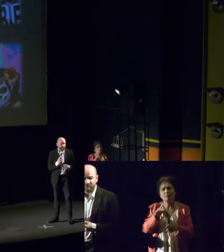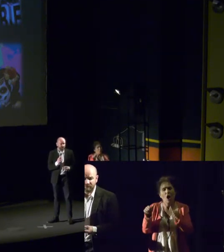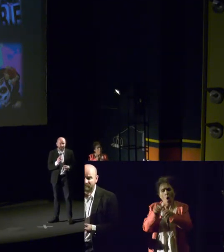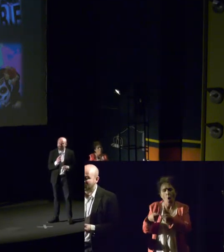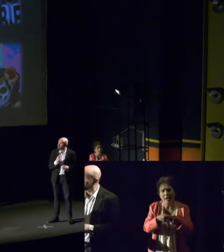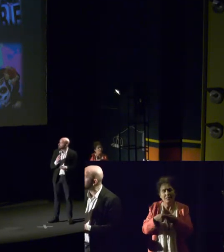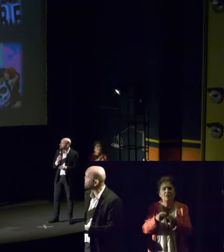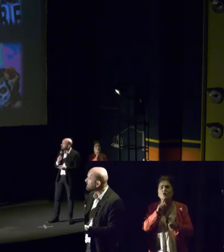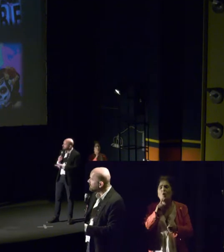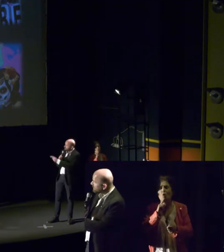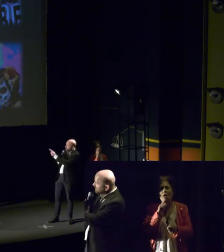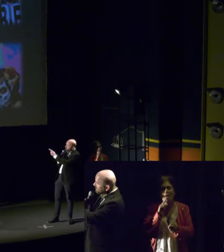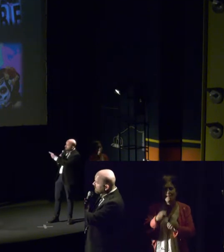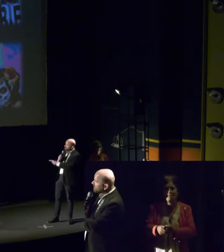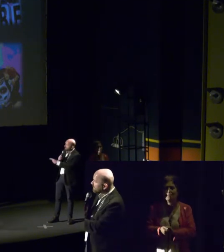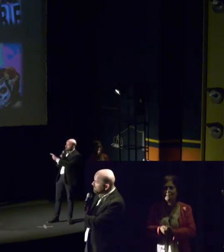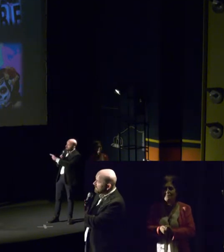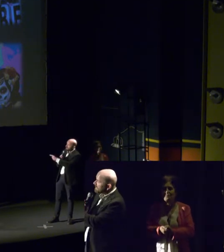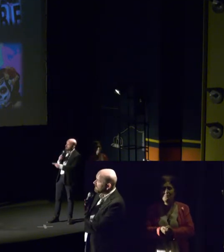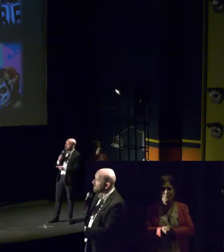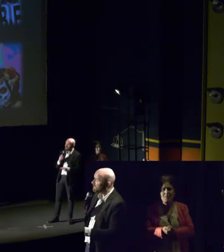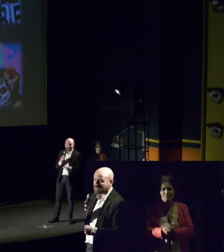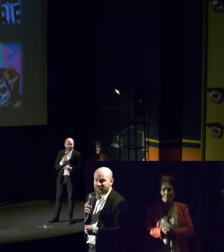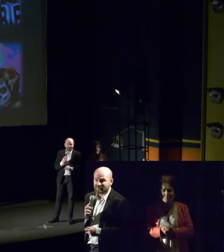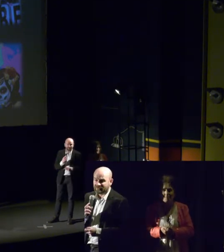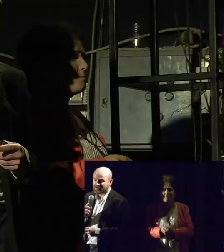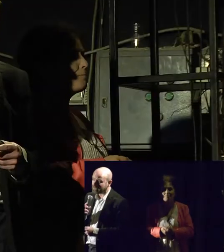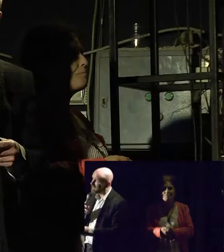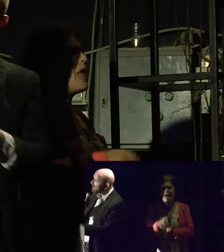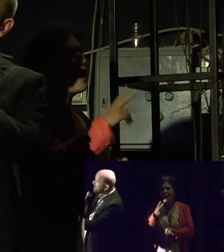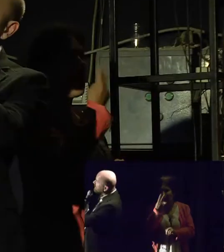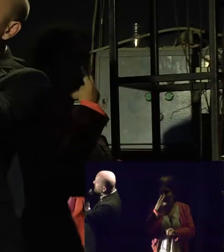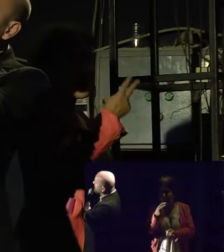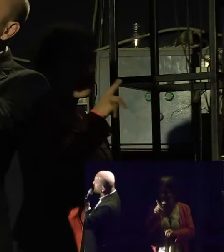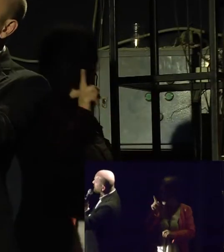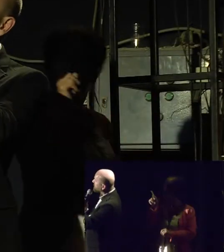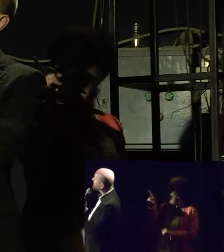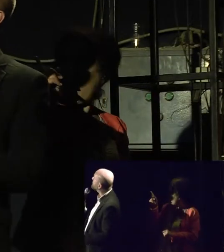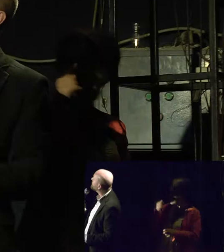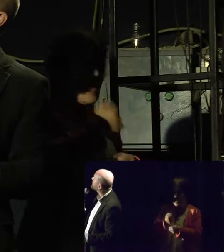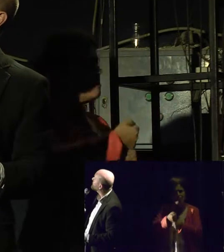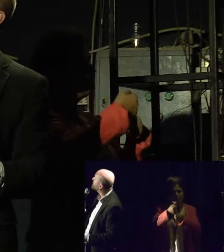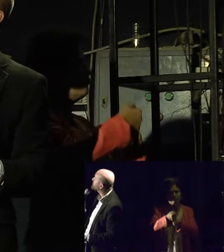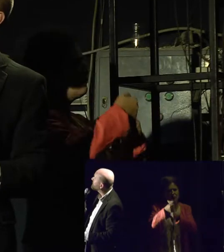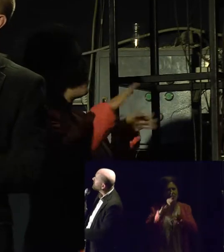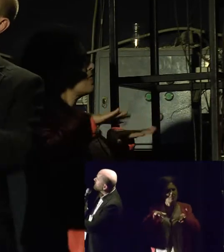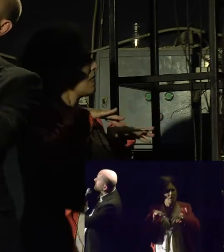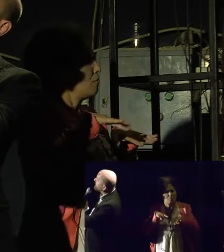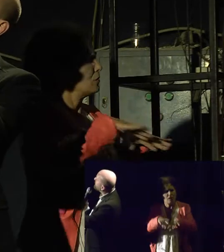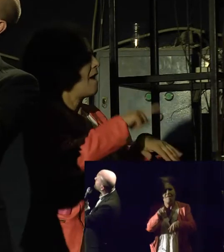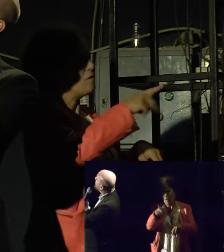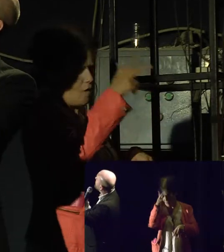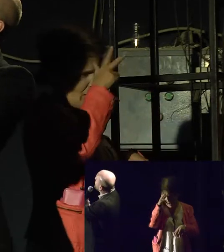marriage law of François Hollande. So we see those big demonstrations in France. And closer to this country, in this region,